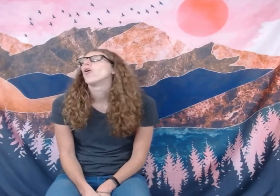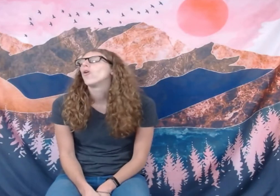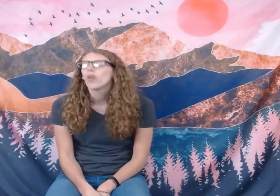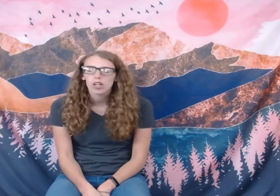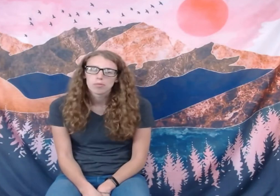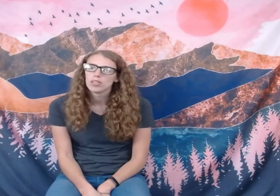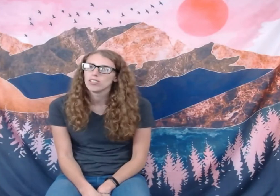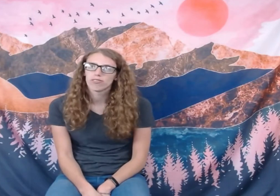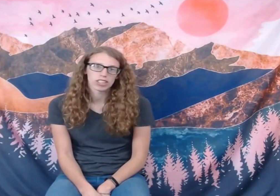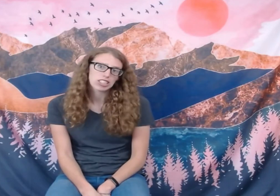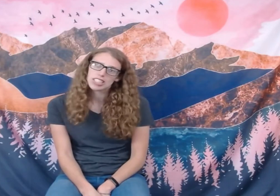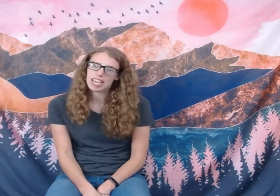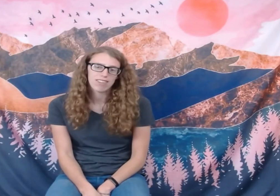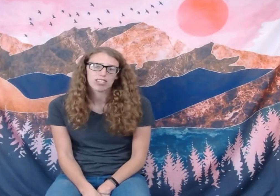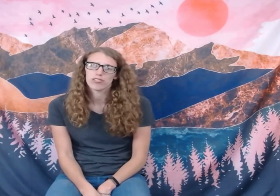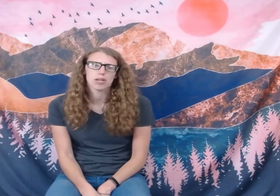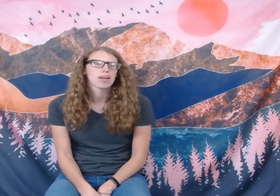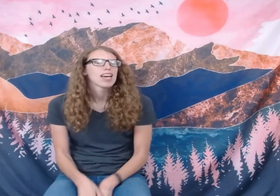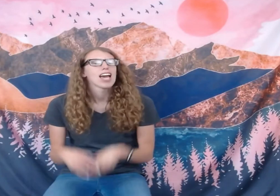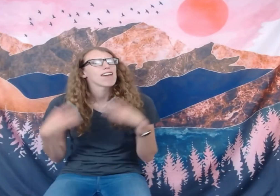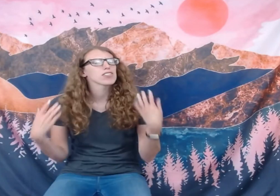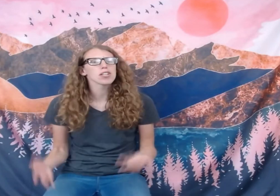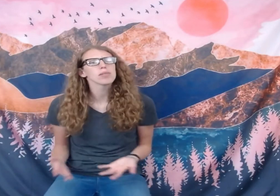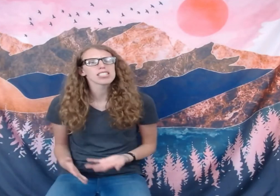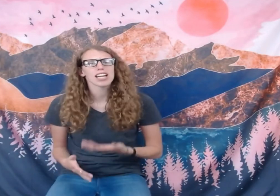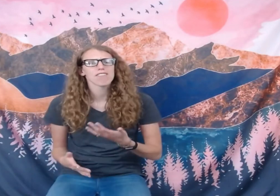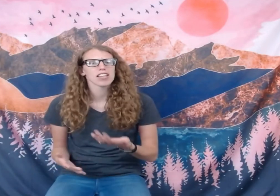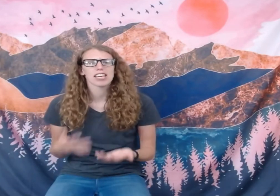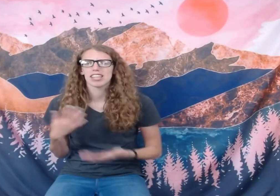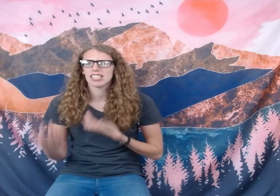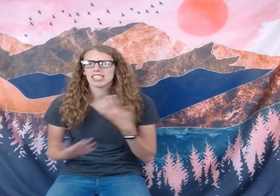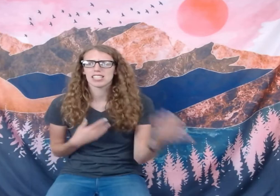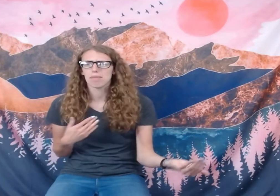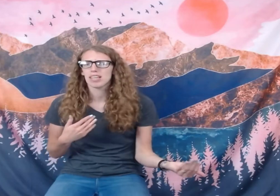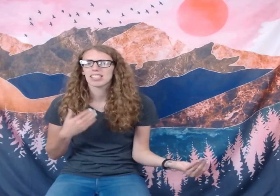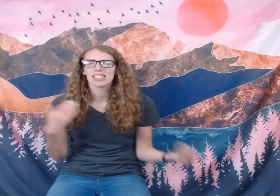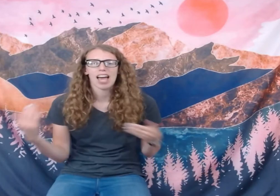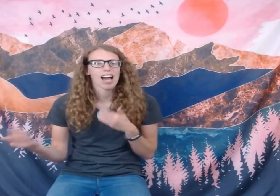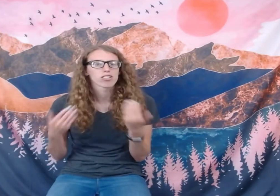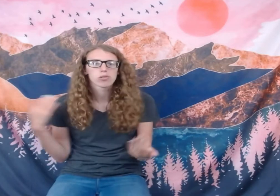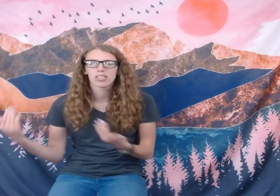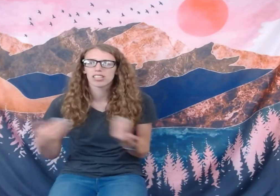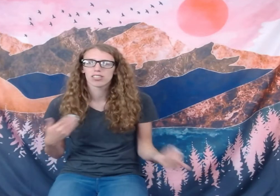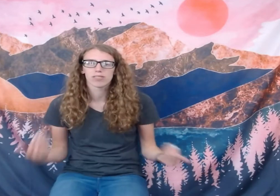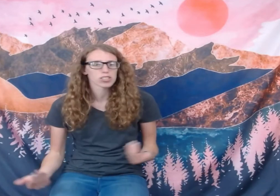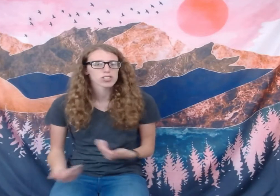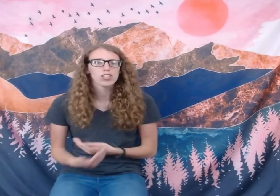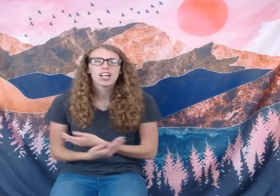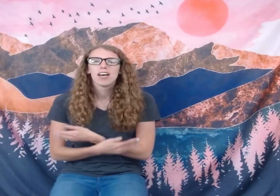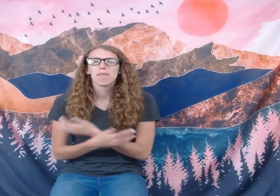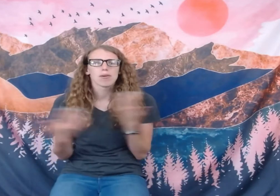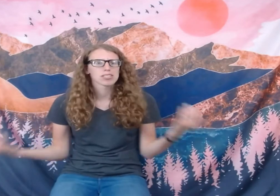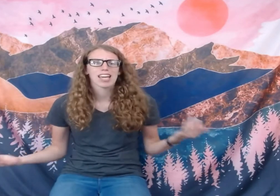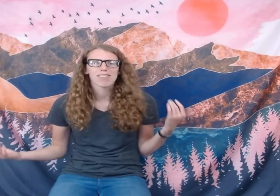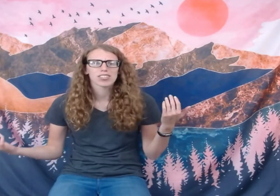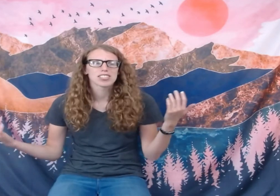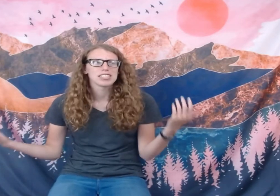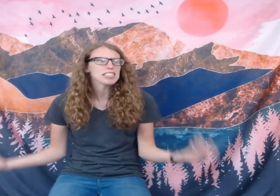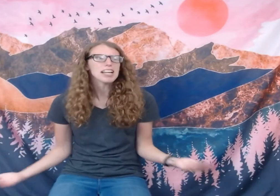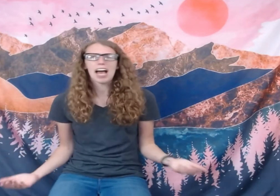horrible first caving trip. And for some reason, I feel like this is something that's actually universal. Most cavers didn't